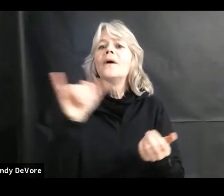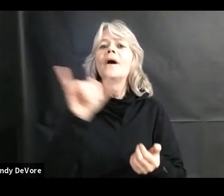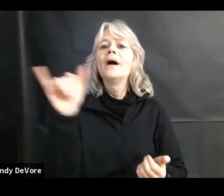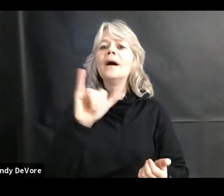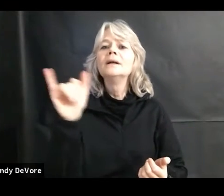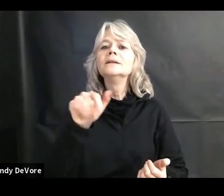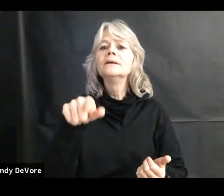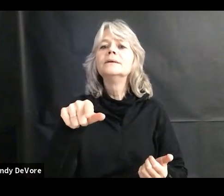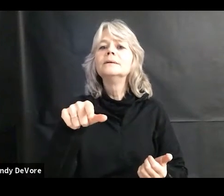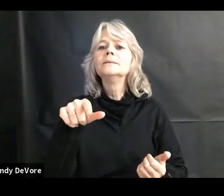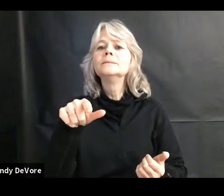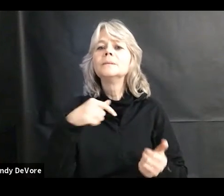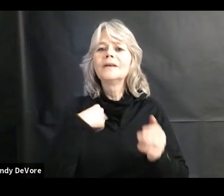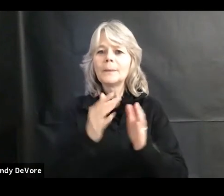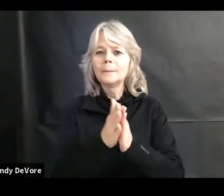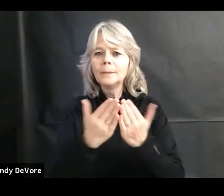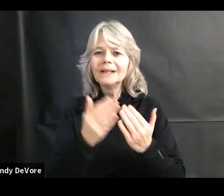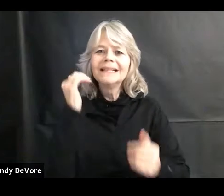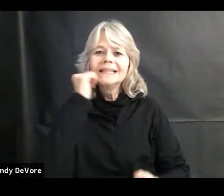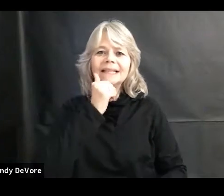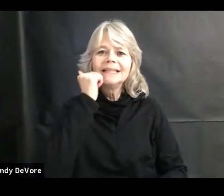bag is a daily Advent calendar.